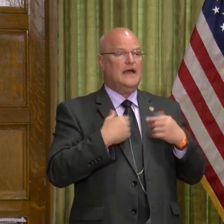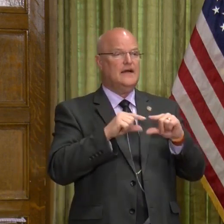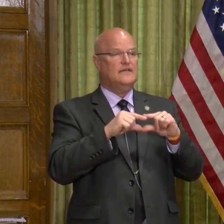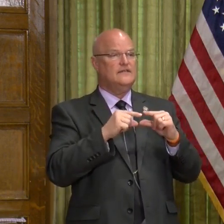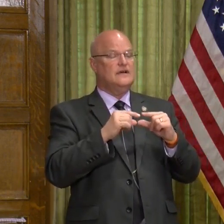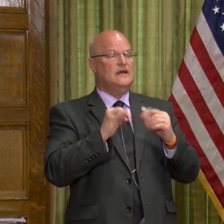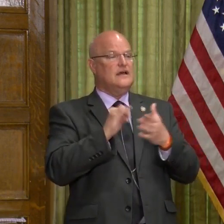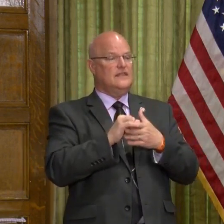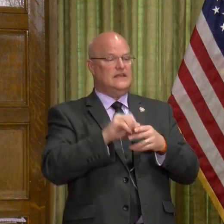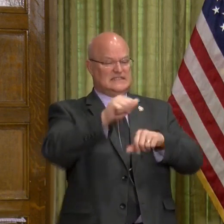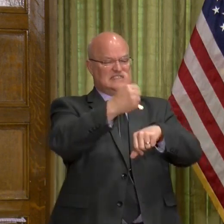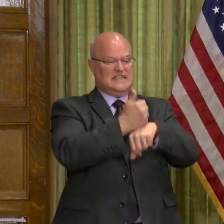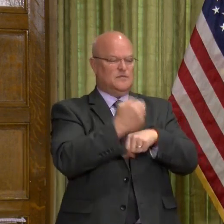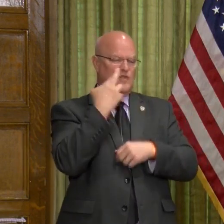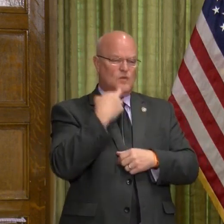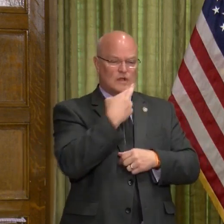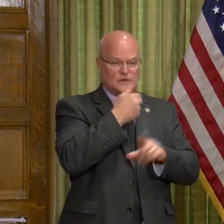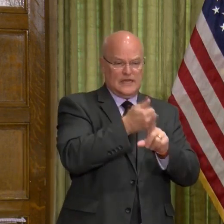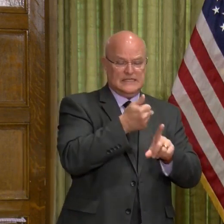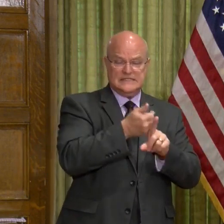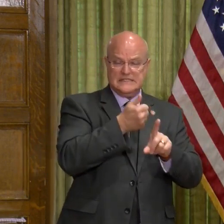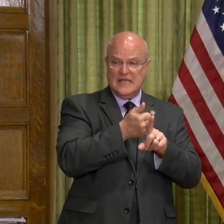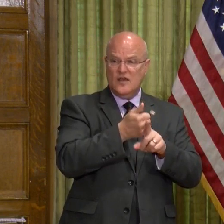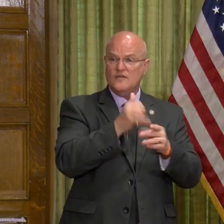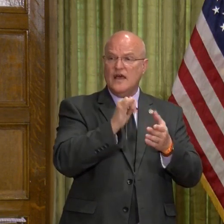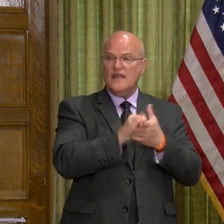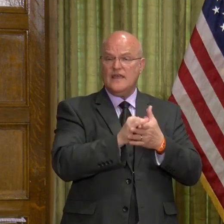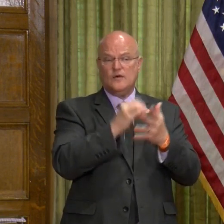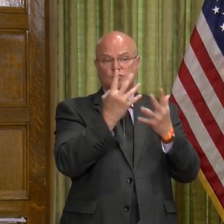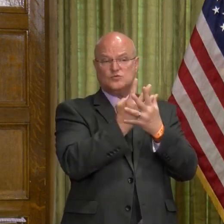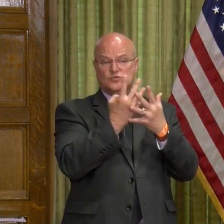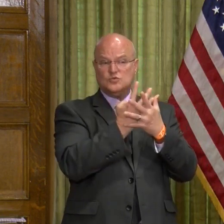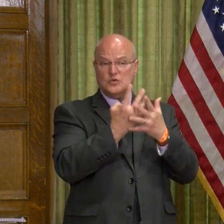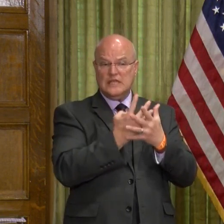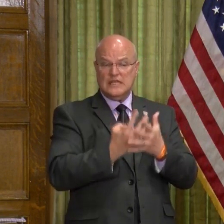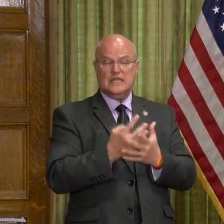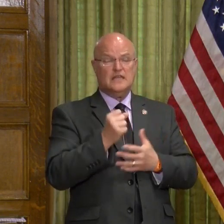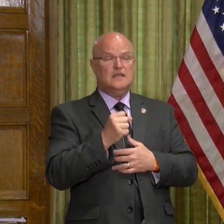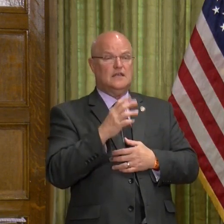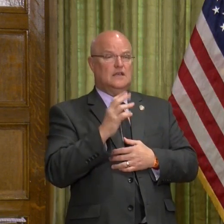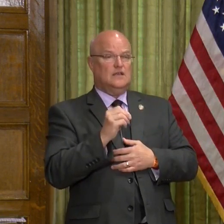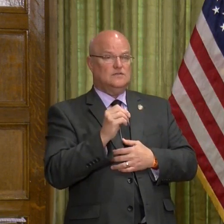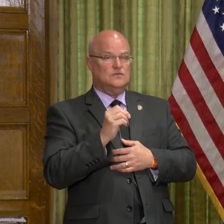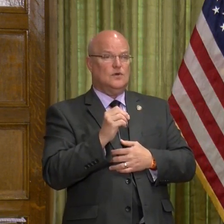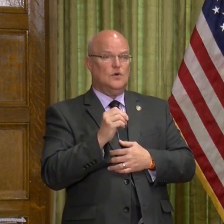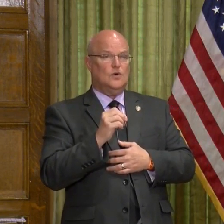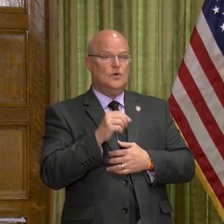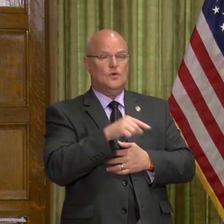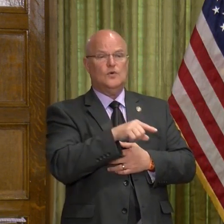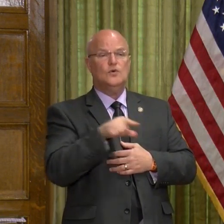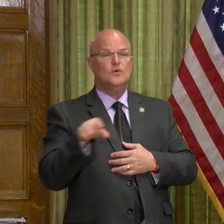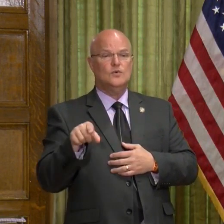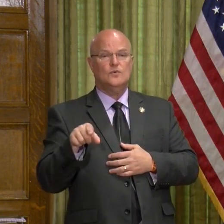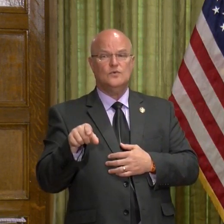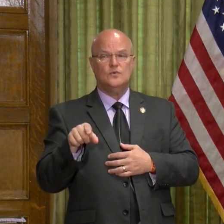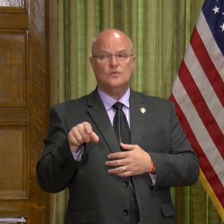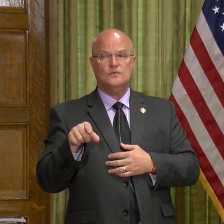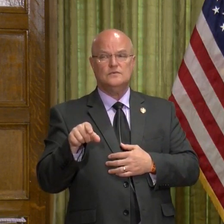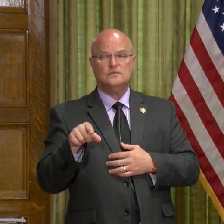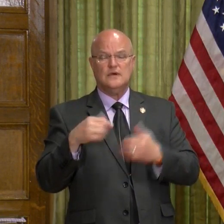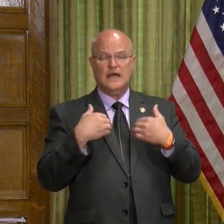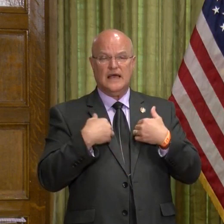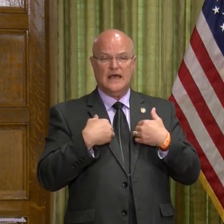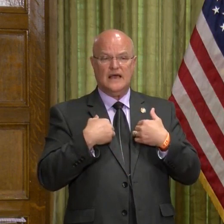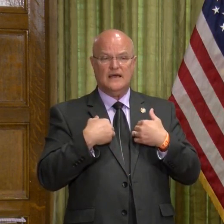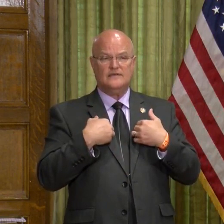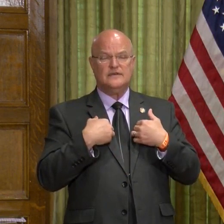the establishment or the restaurant itself that will screen. And so, you know, they would